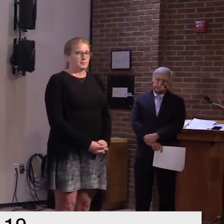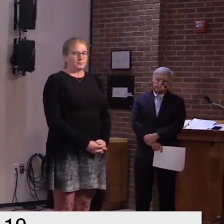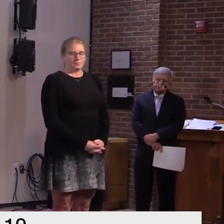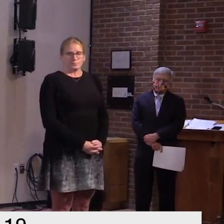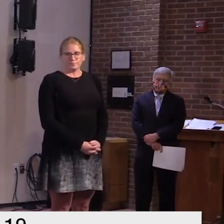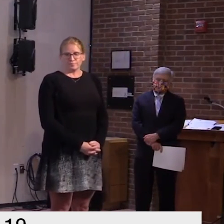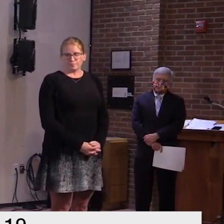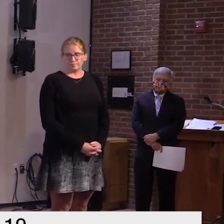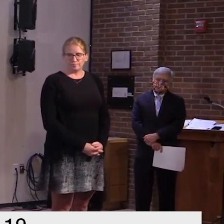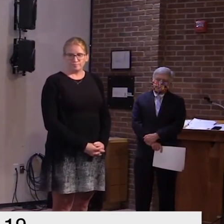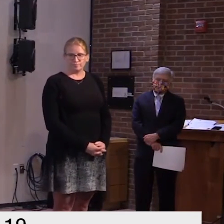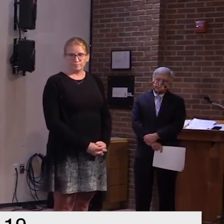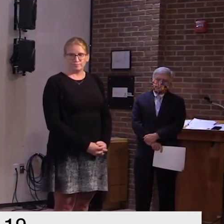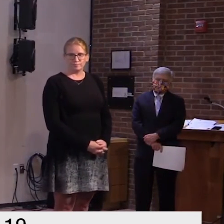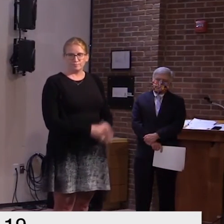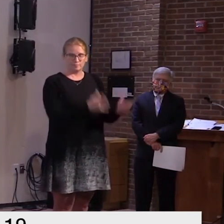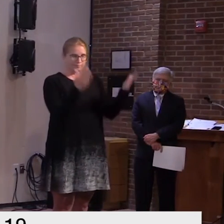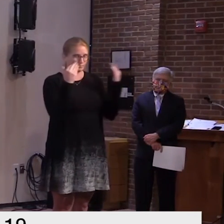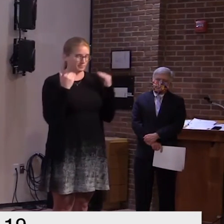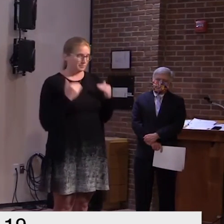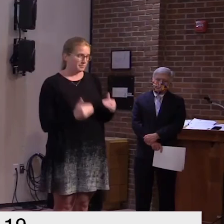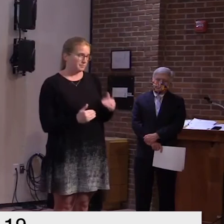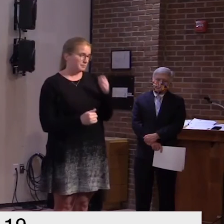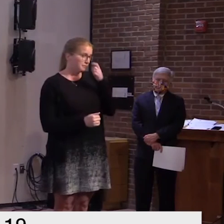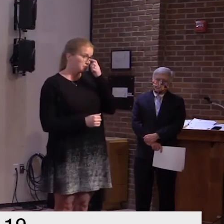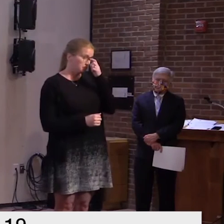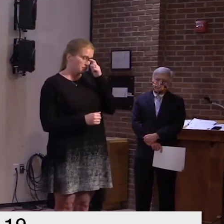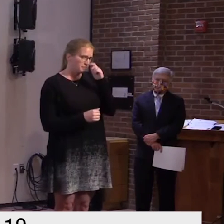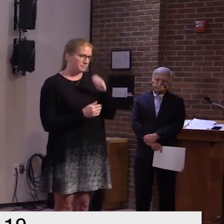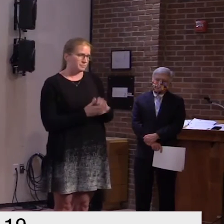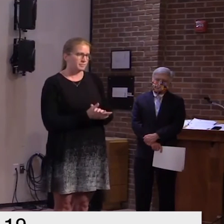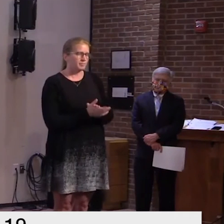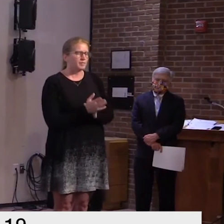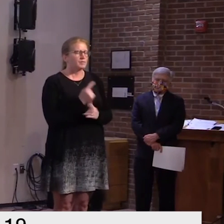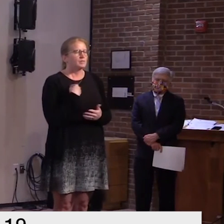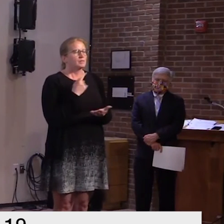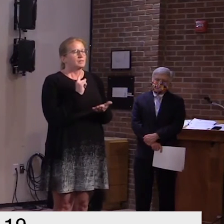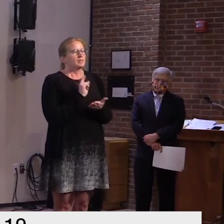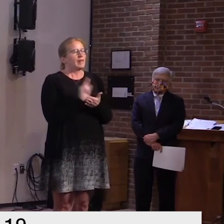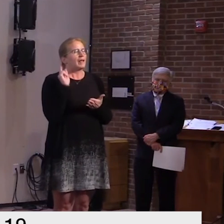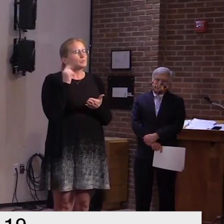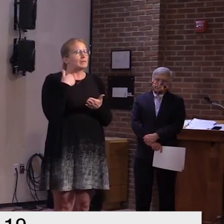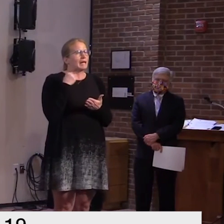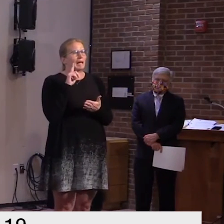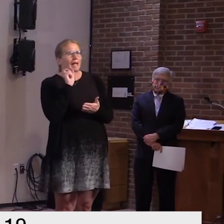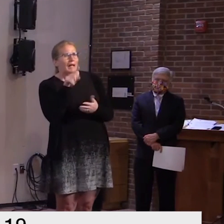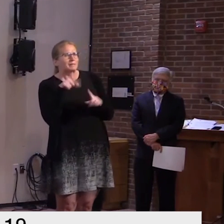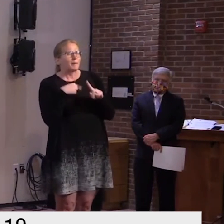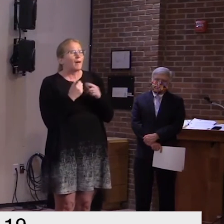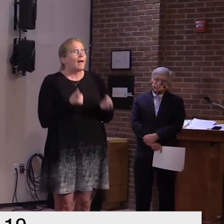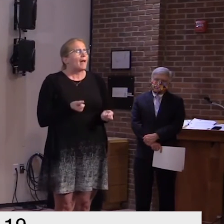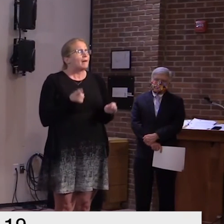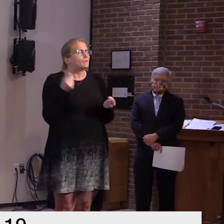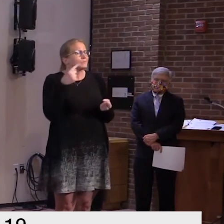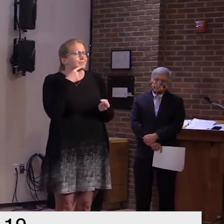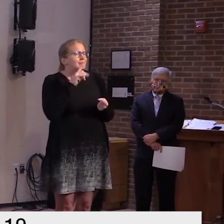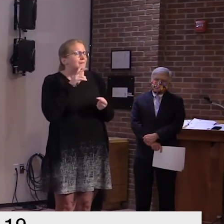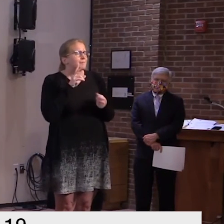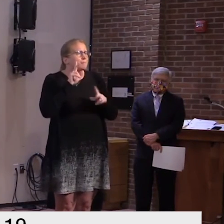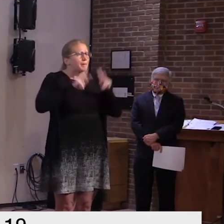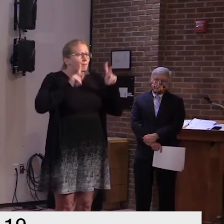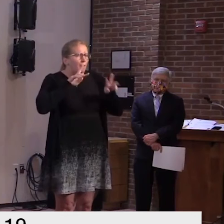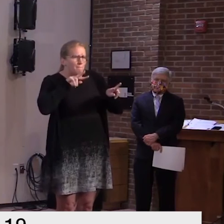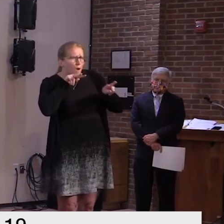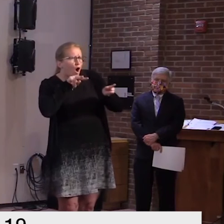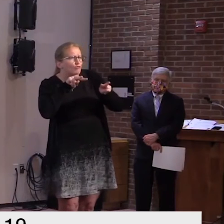hi um last week i asked about the um you know the people being monitored and i told that the